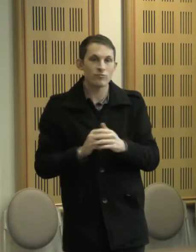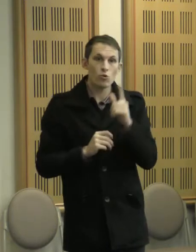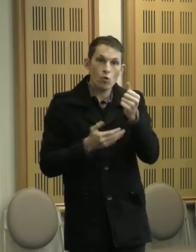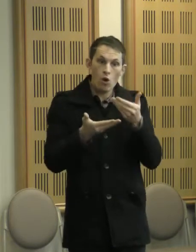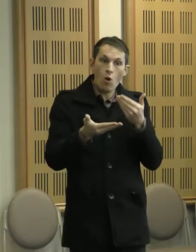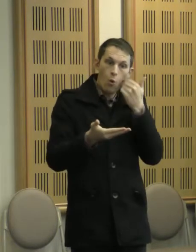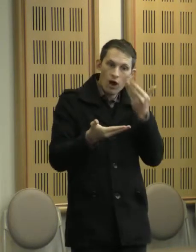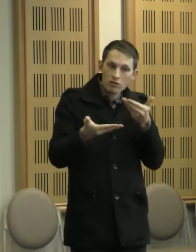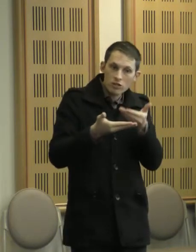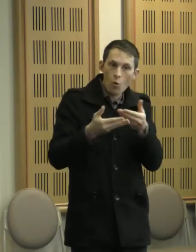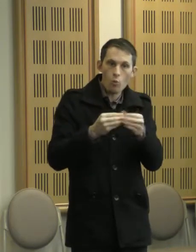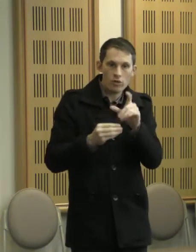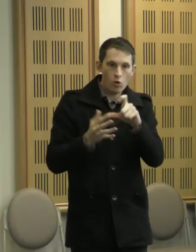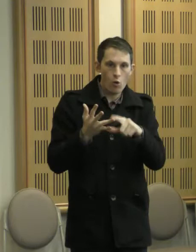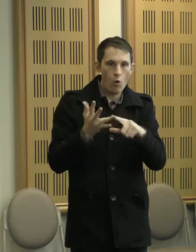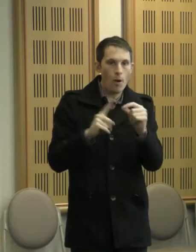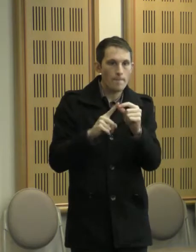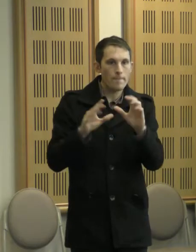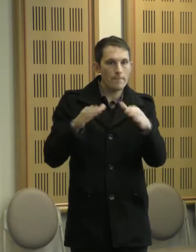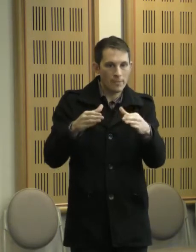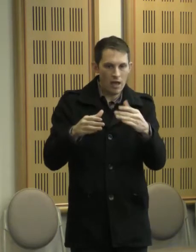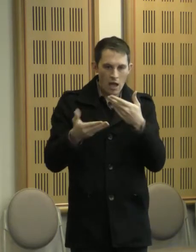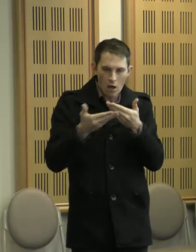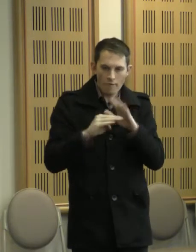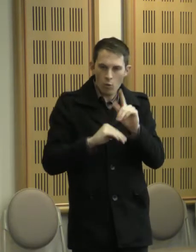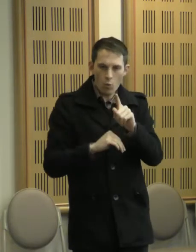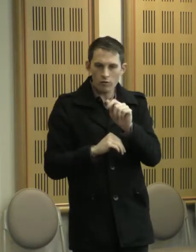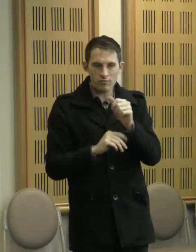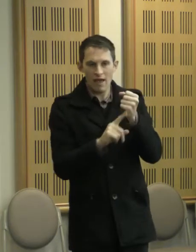members about what advocacy should look like in their domain.